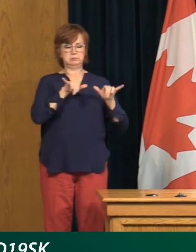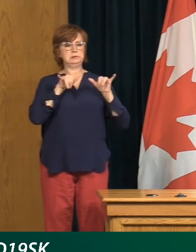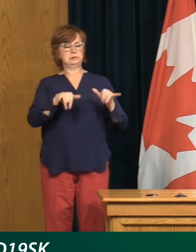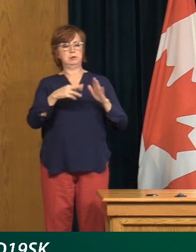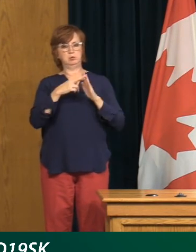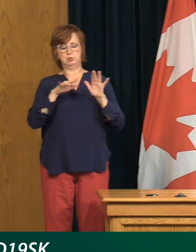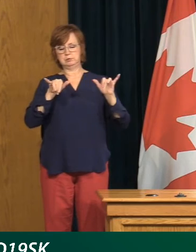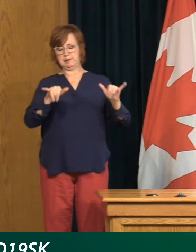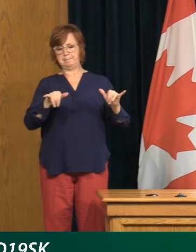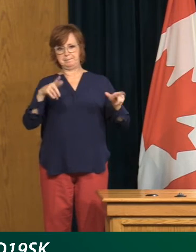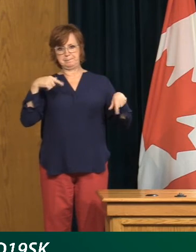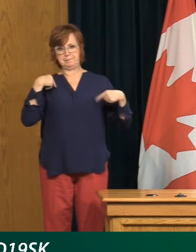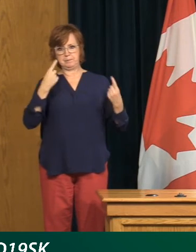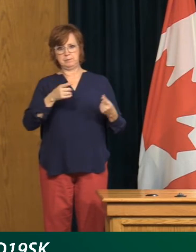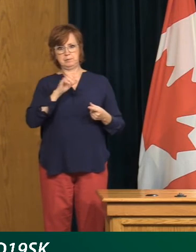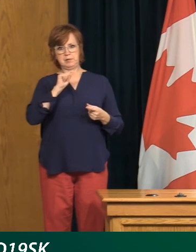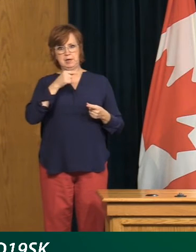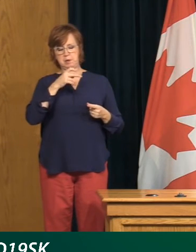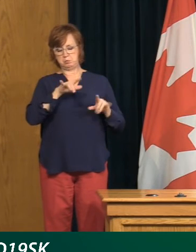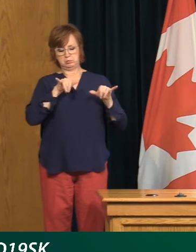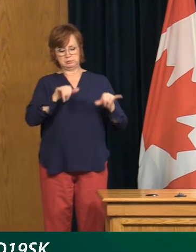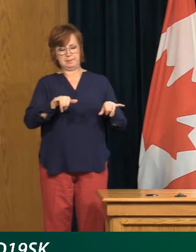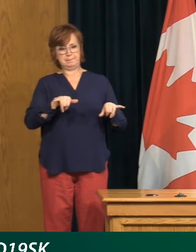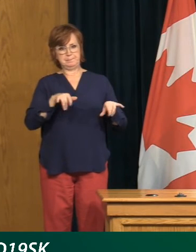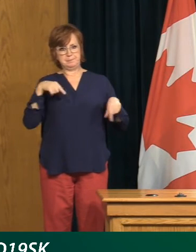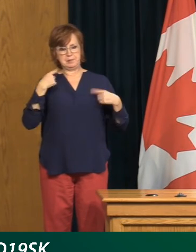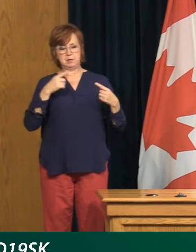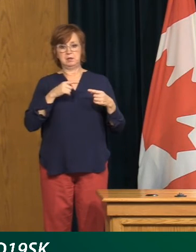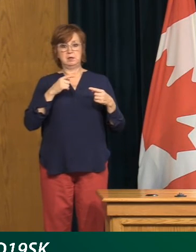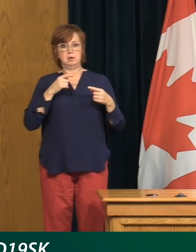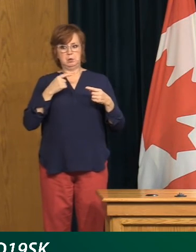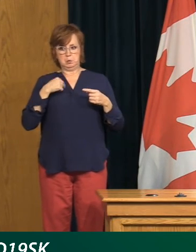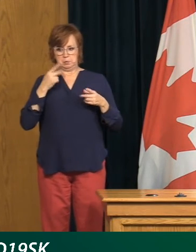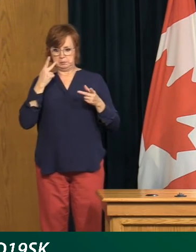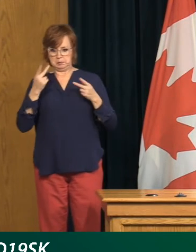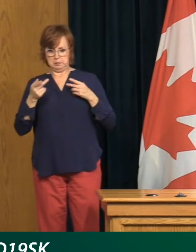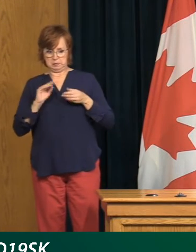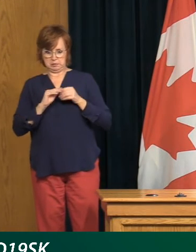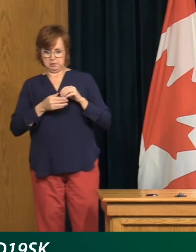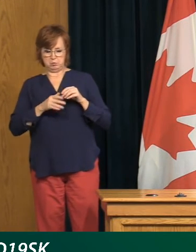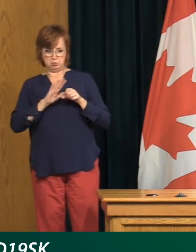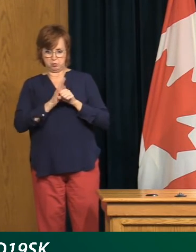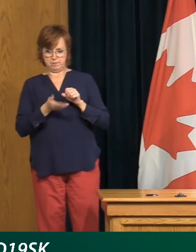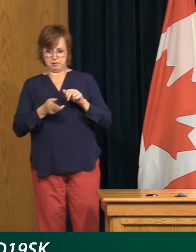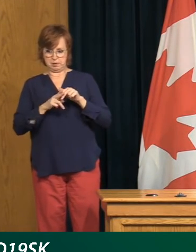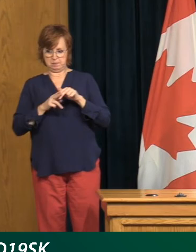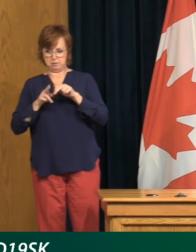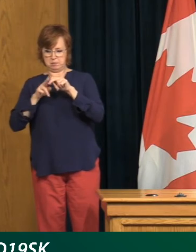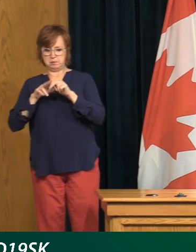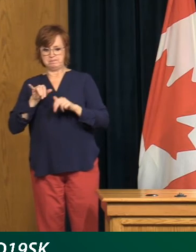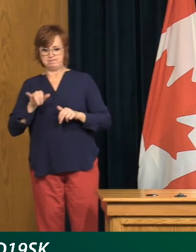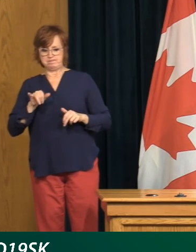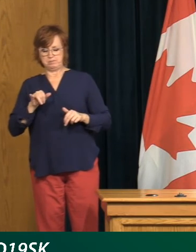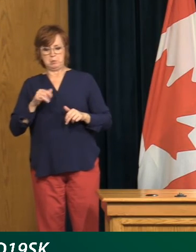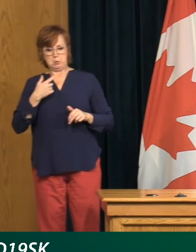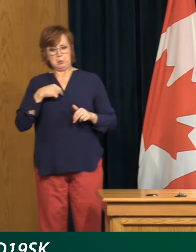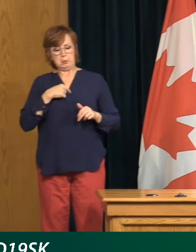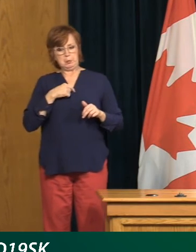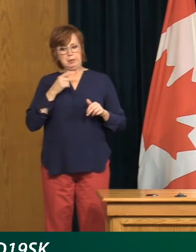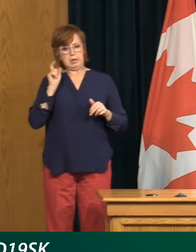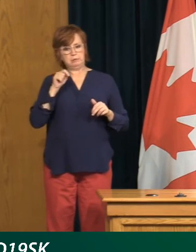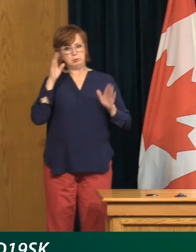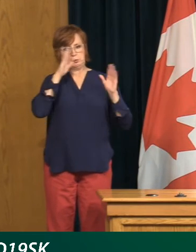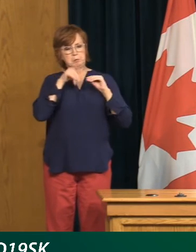changed. And I would say, you know, as we see the cases creep up, you know, we are, like Dr. Shahab said, concerned about the number of